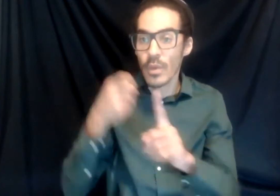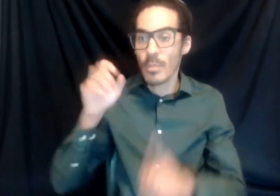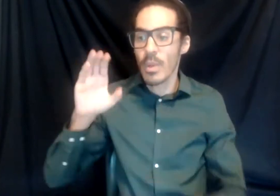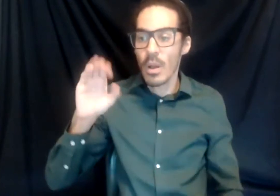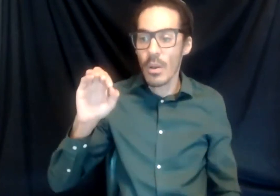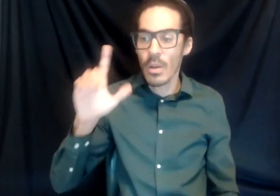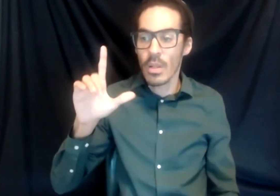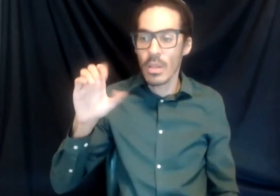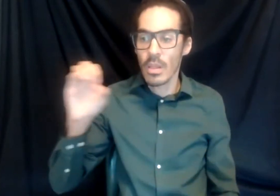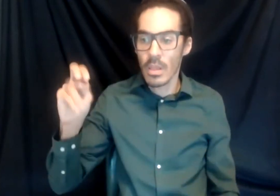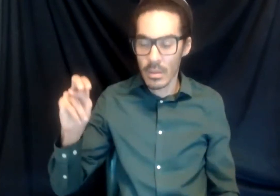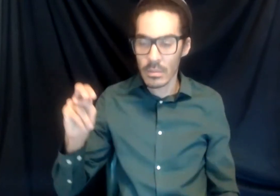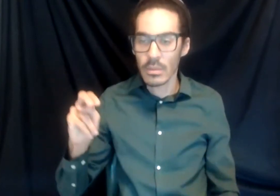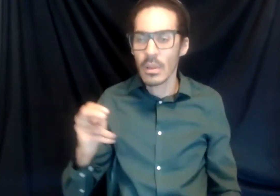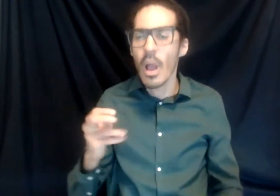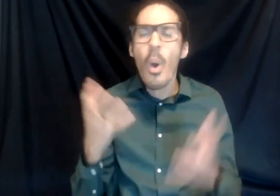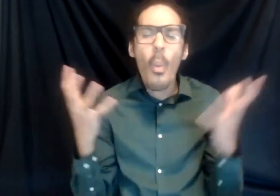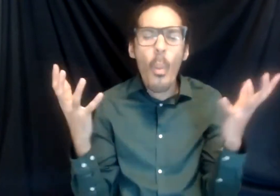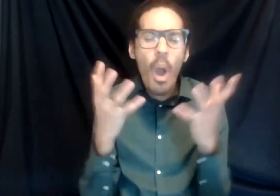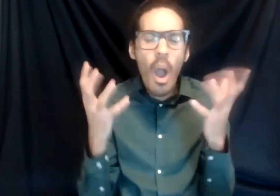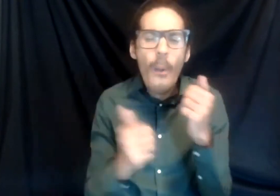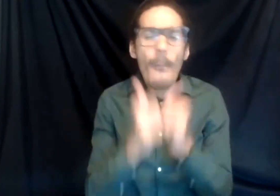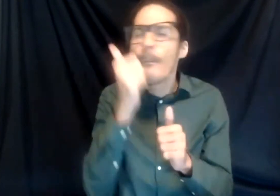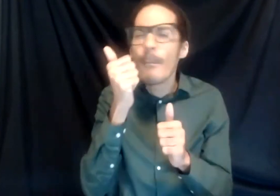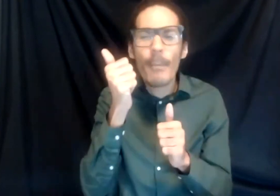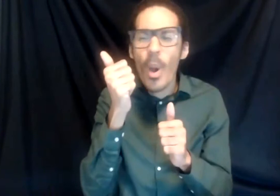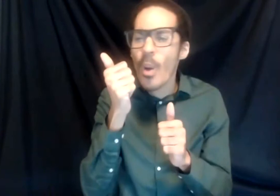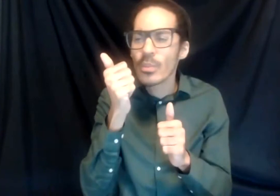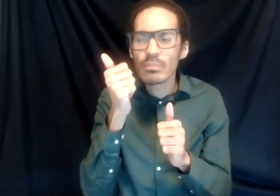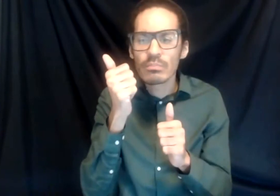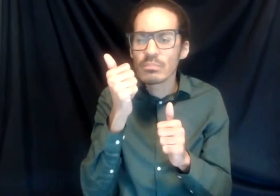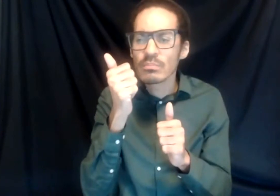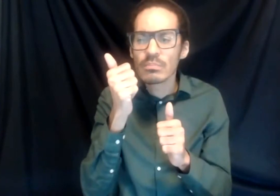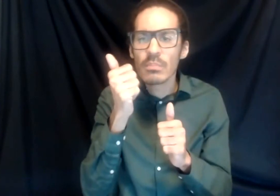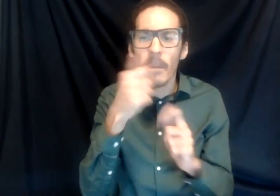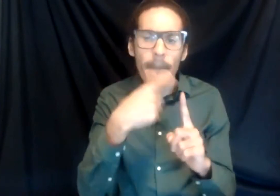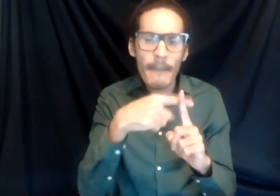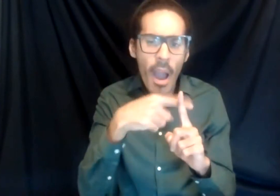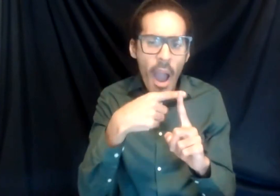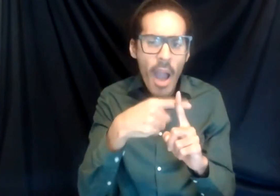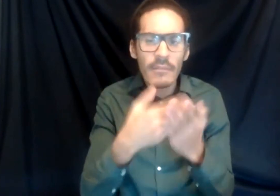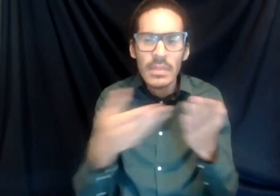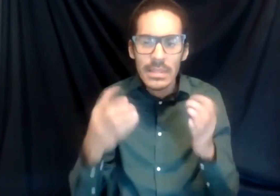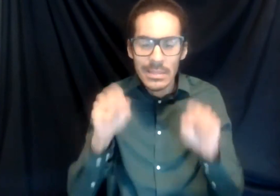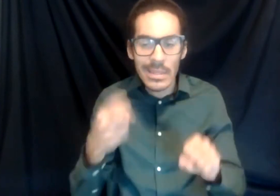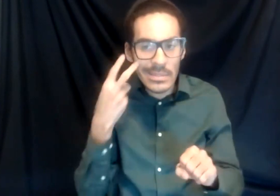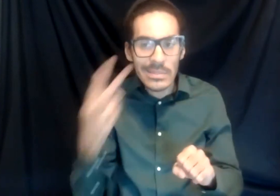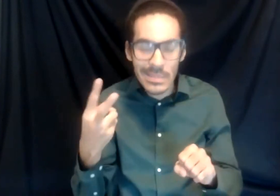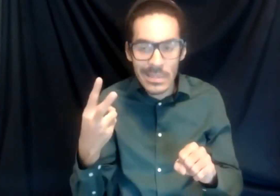the most inviting things to see at events on campus to help a diverse array